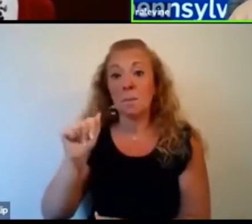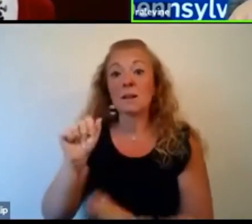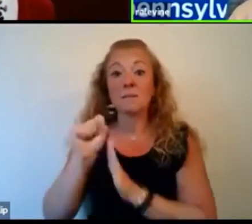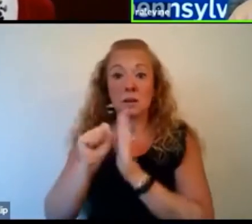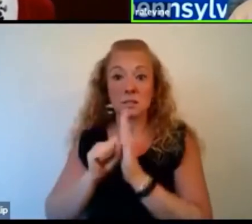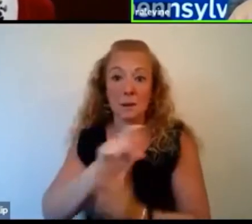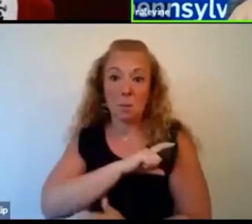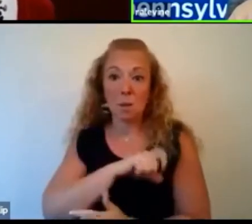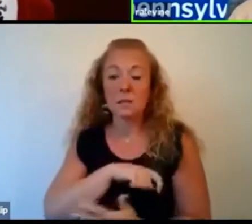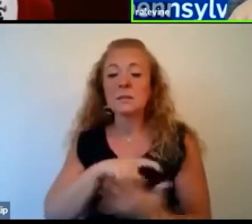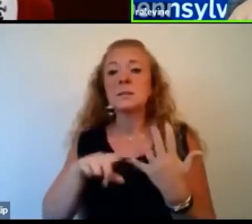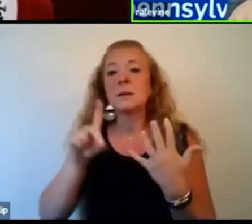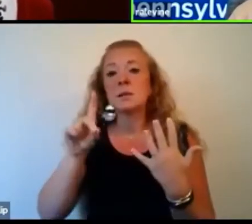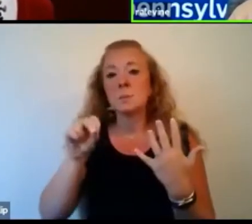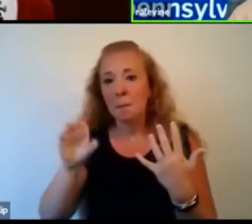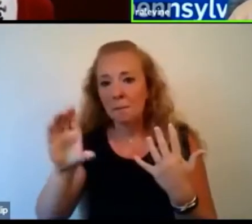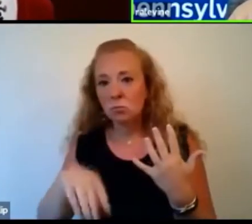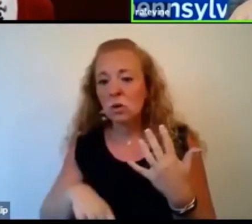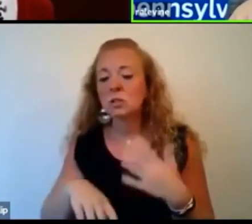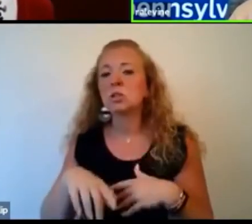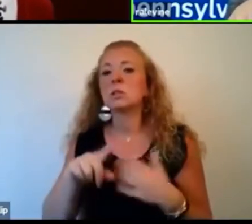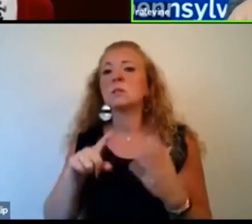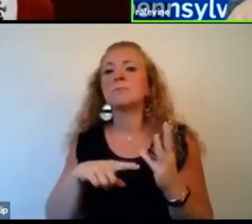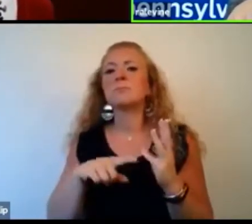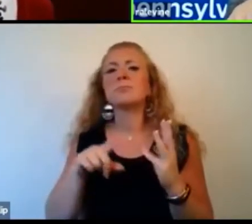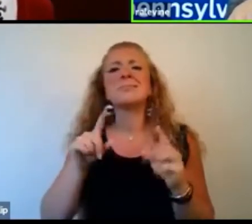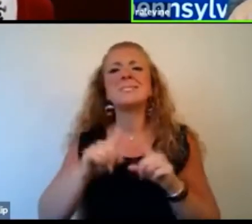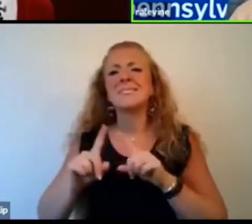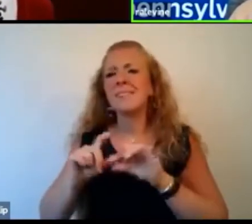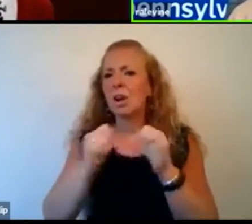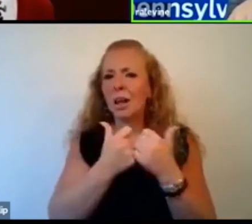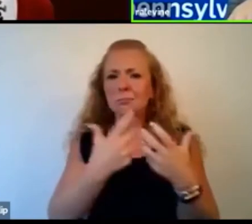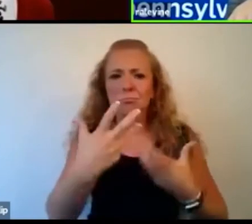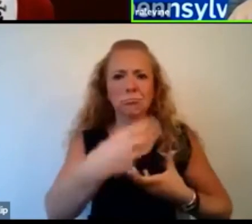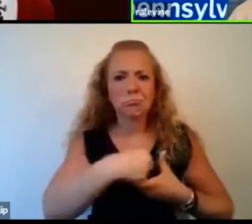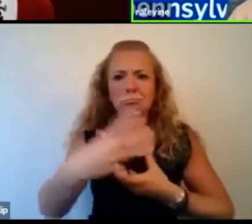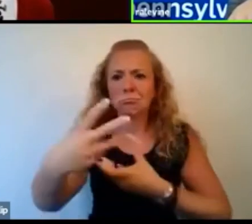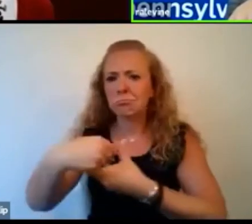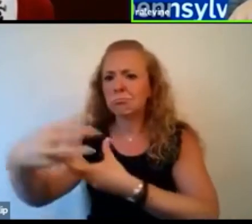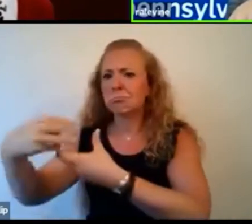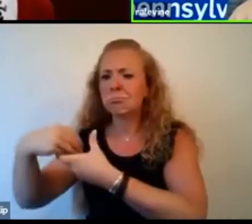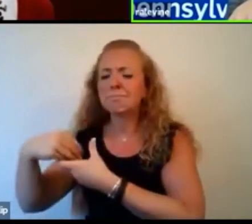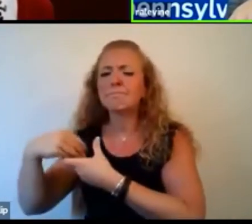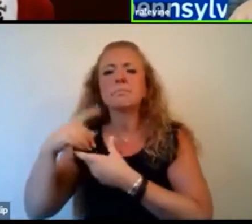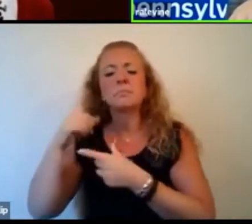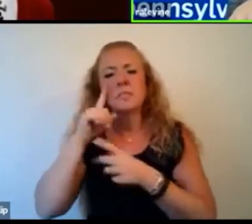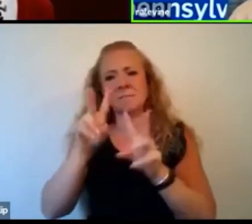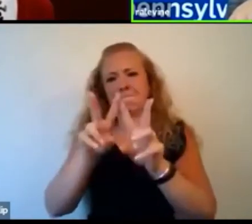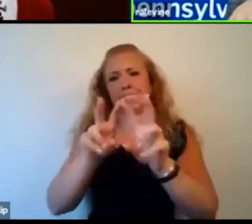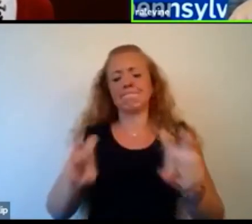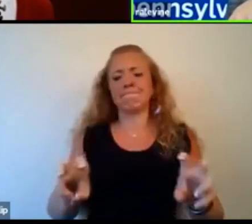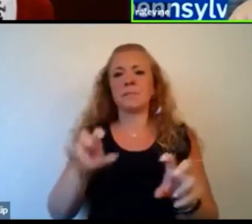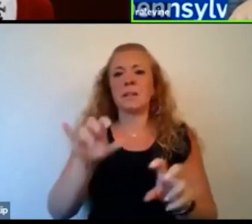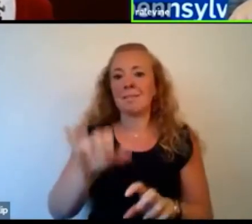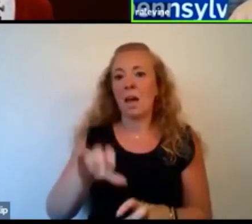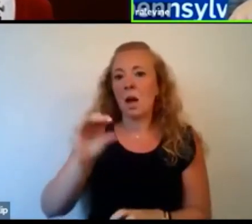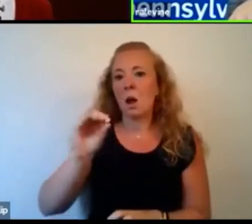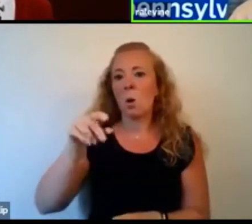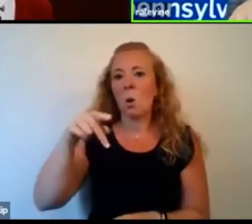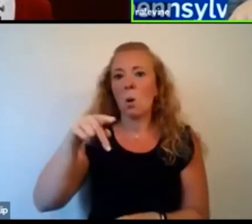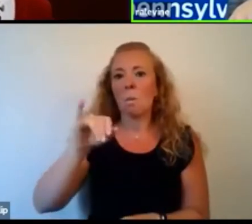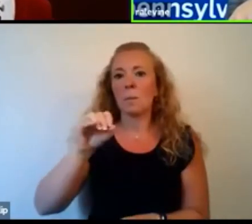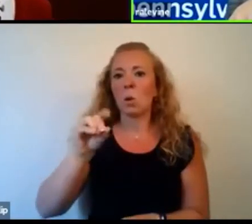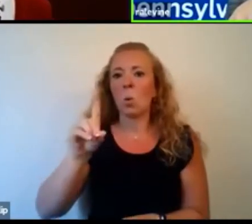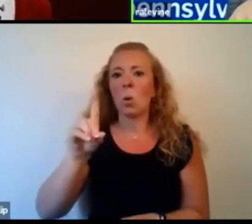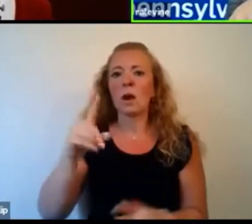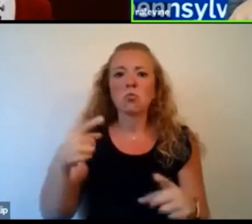corrections, crime and delinquency agencies. So many different stakeholders looking at the opioid crisis from many different perspectives. The opioid